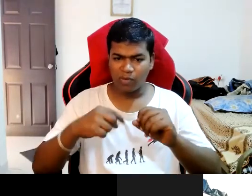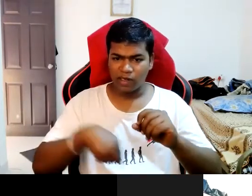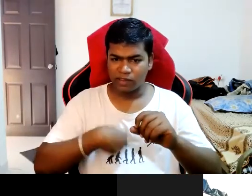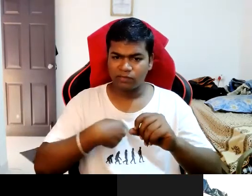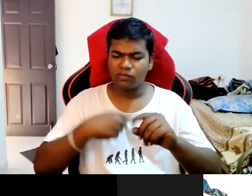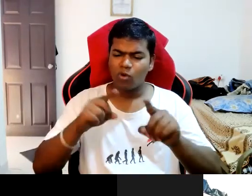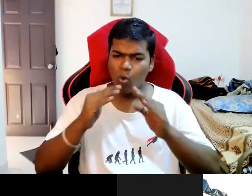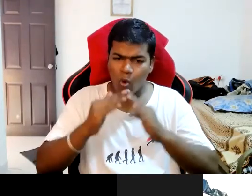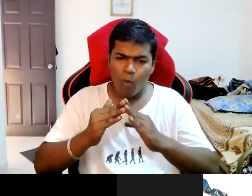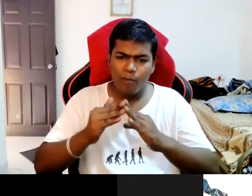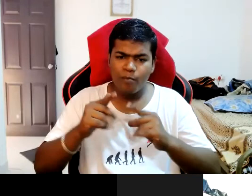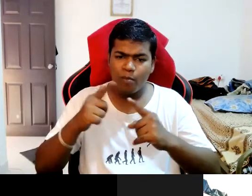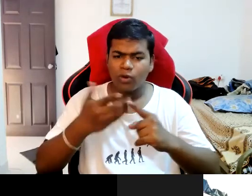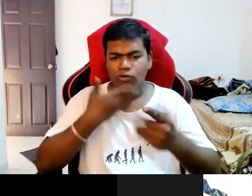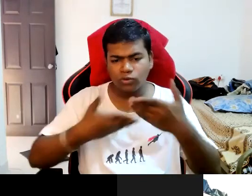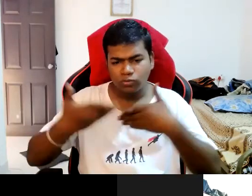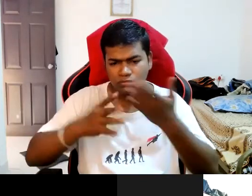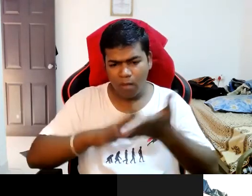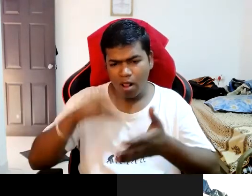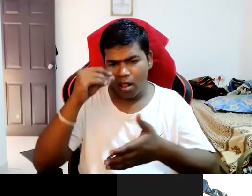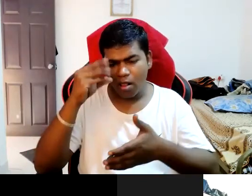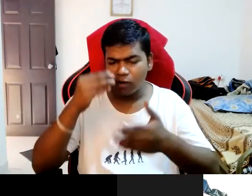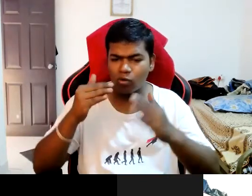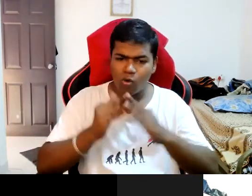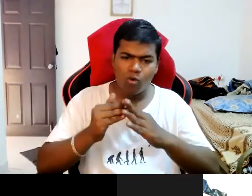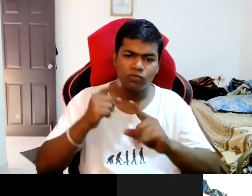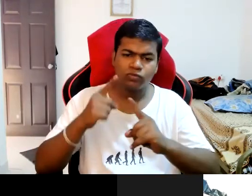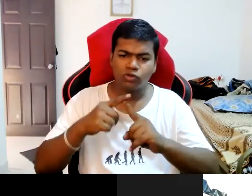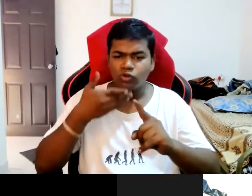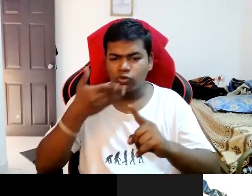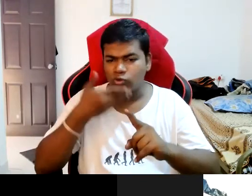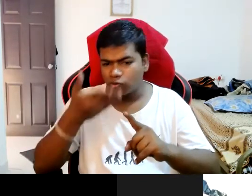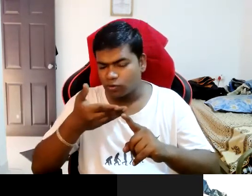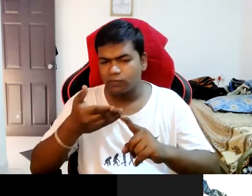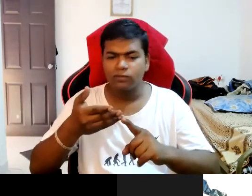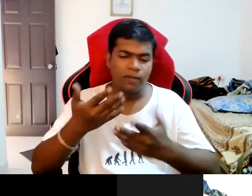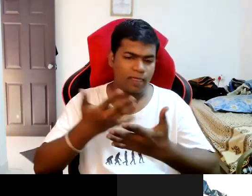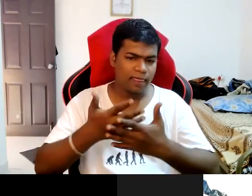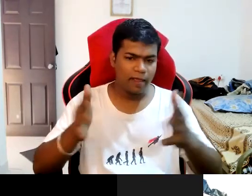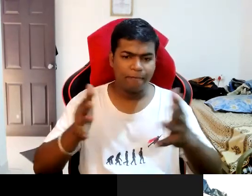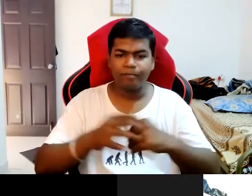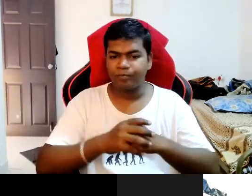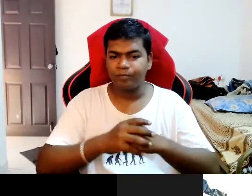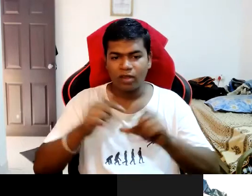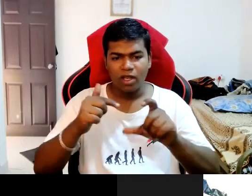tuition uh home tuition only I began my education and all then by home schooling